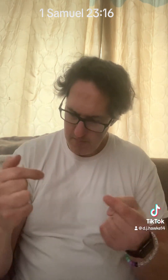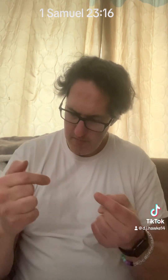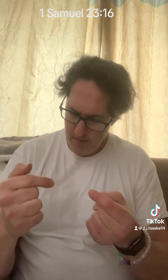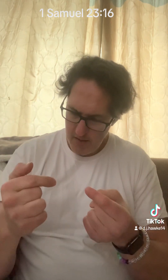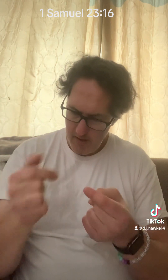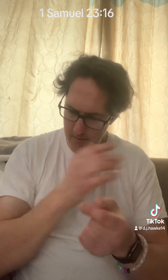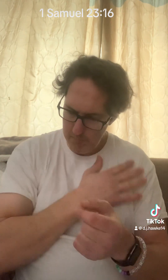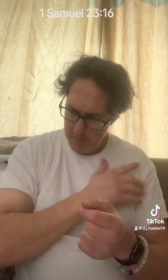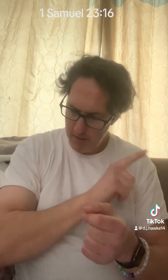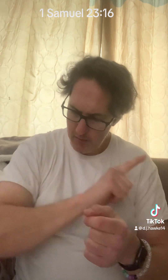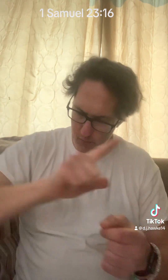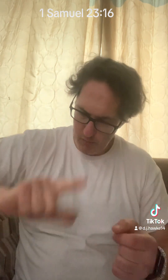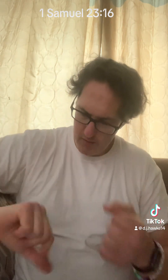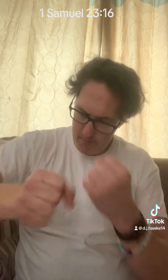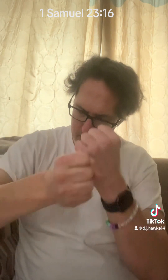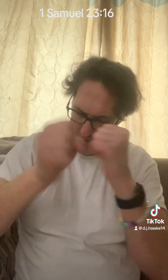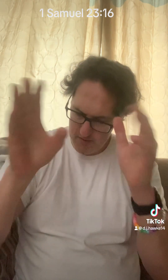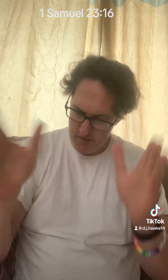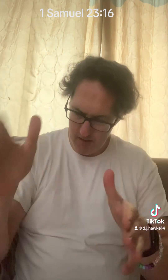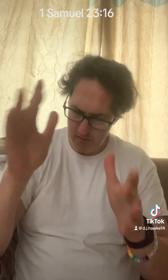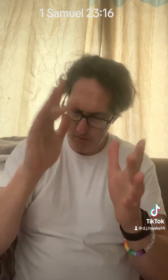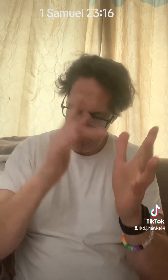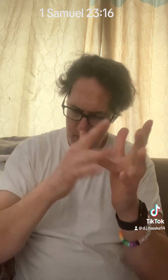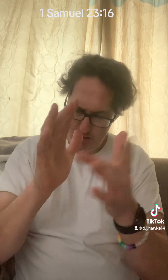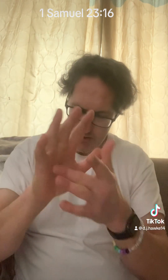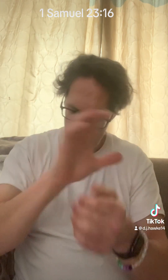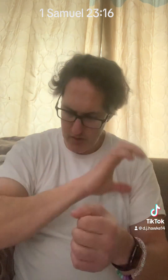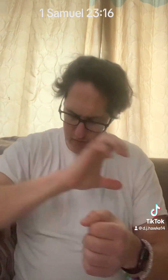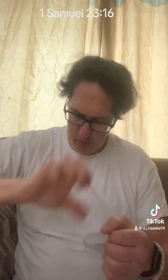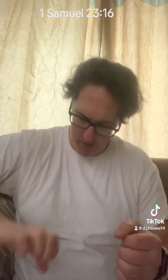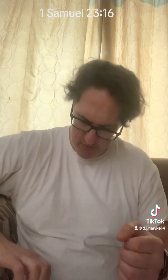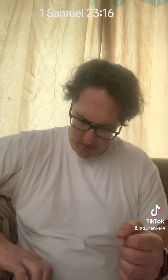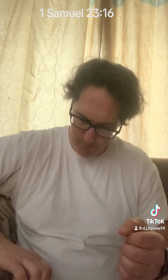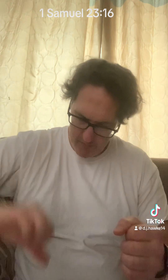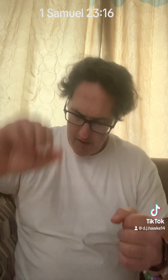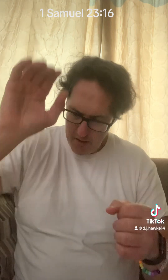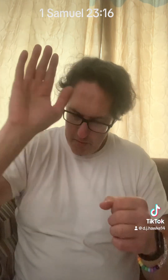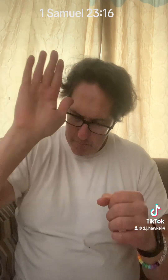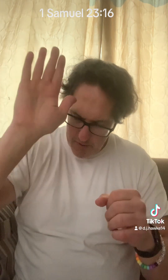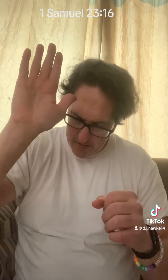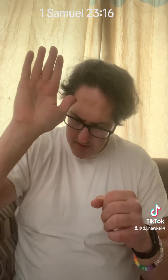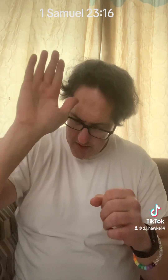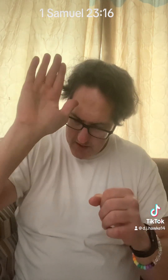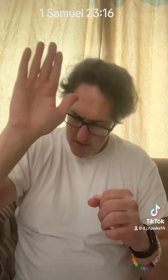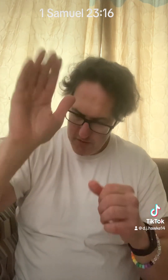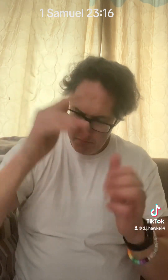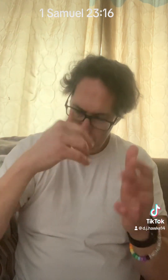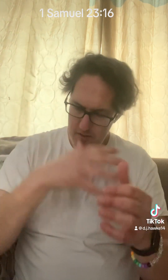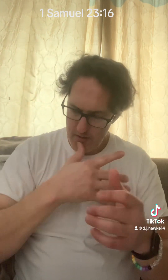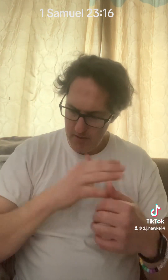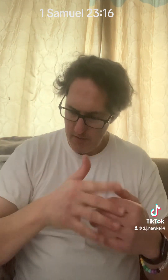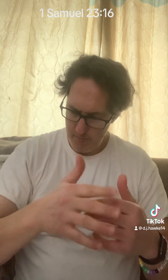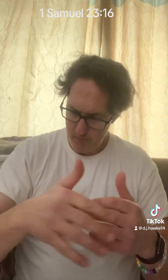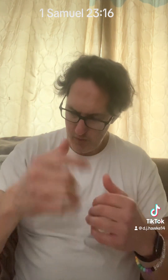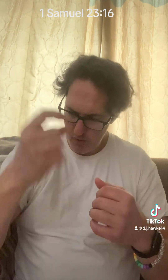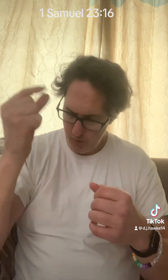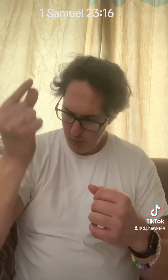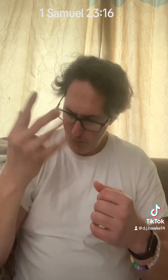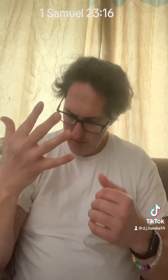and be my Lord and Savior, Jesus Christ. By his blood, grace,